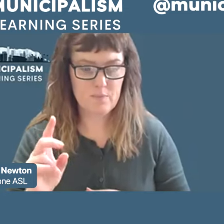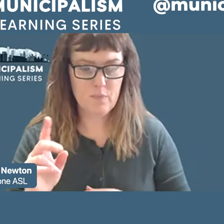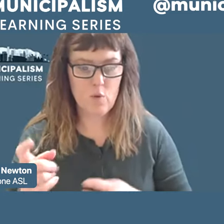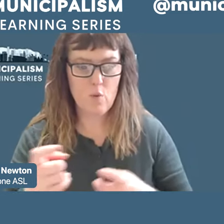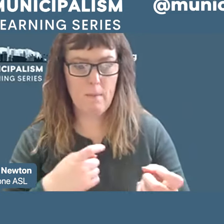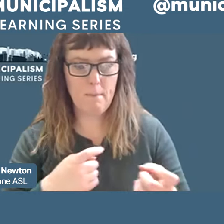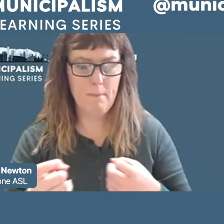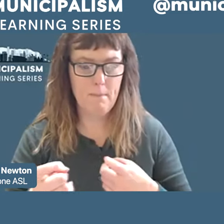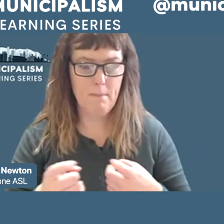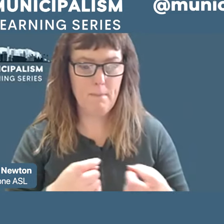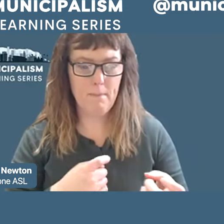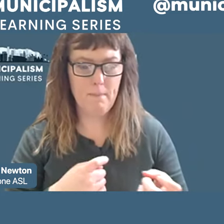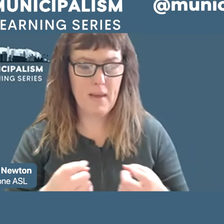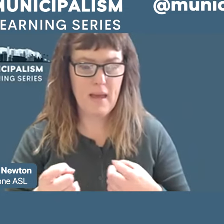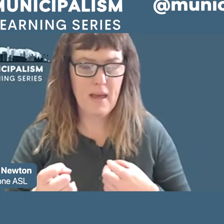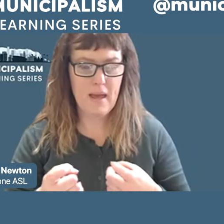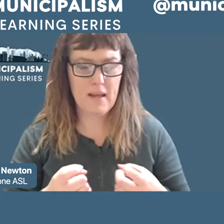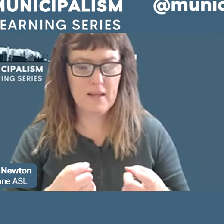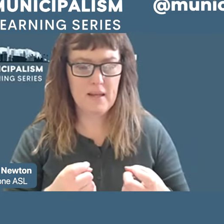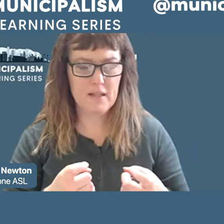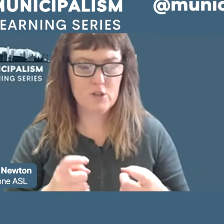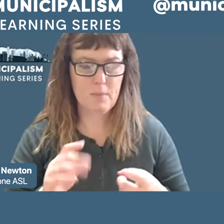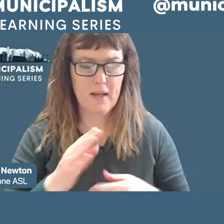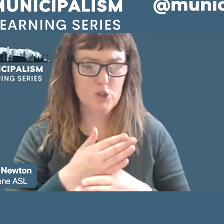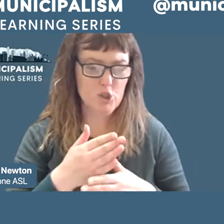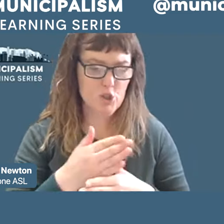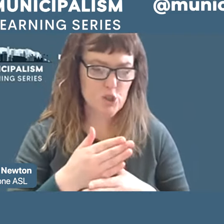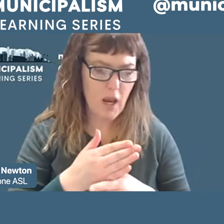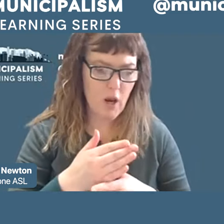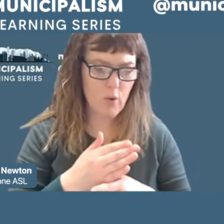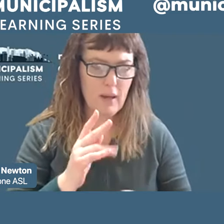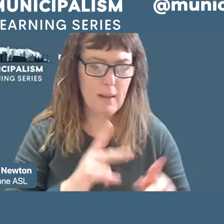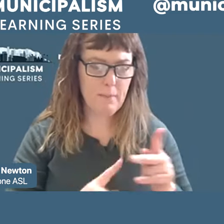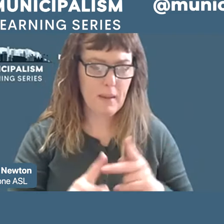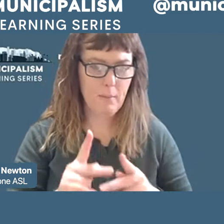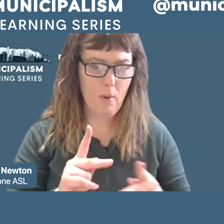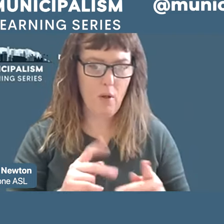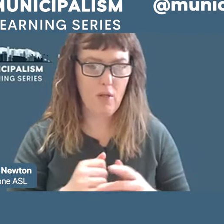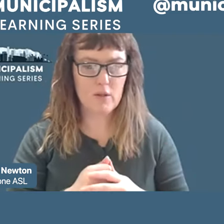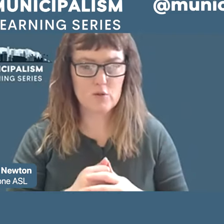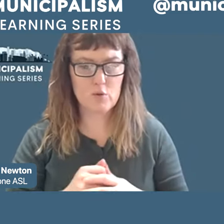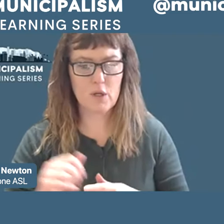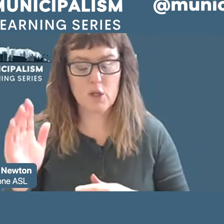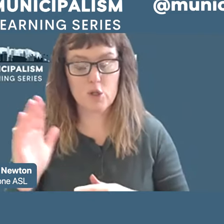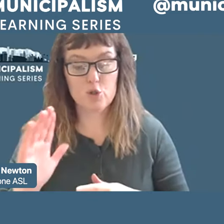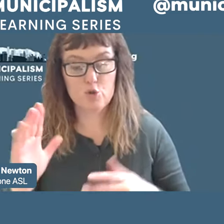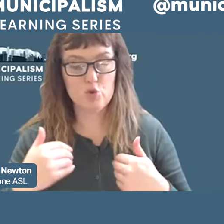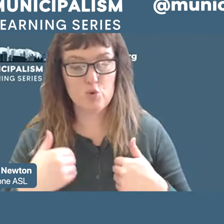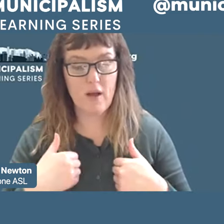talking about was that Chevron used to have a desk at the city manager office in Richmond